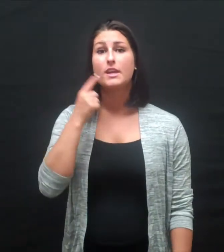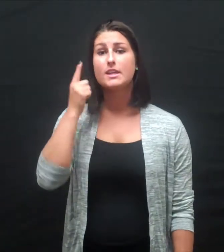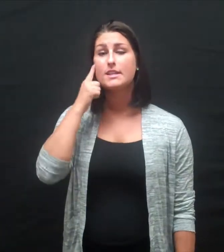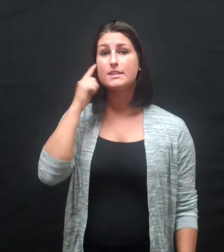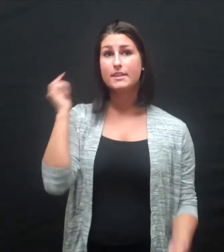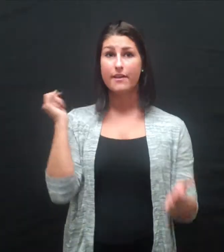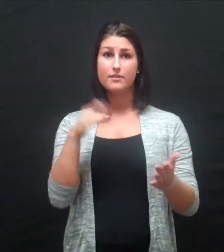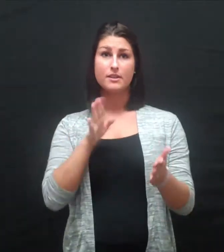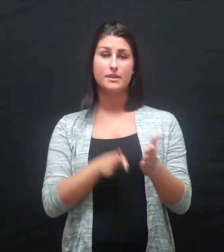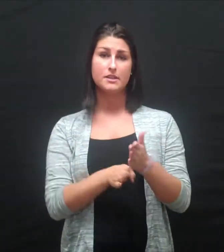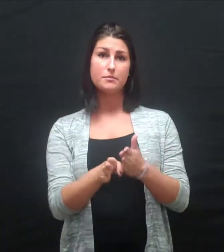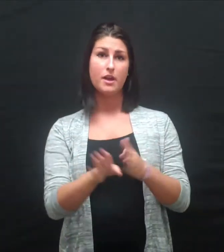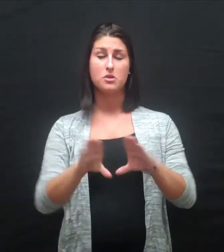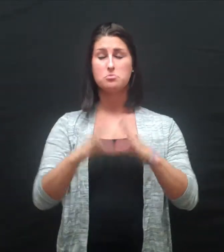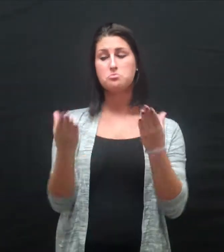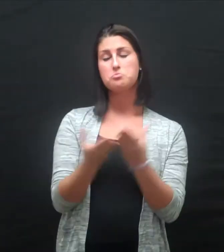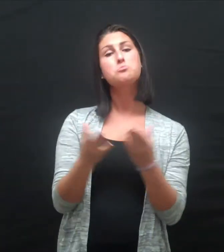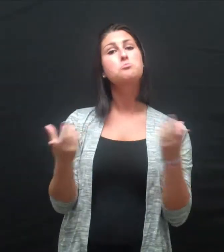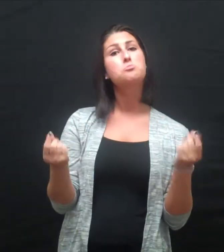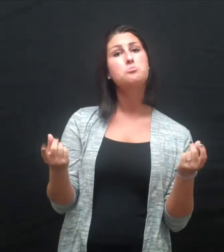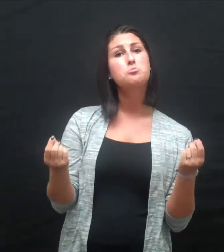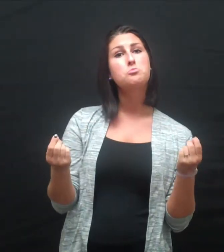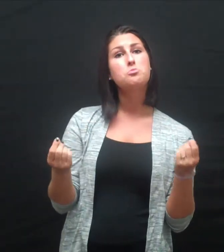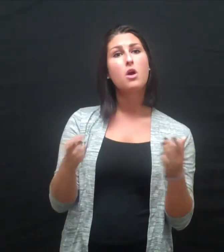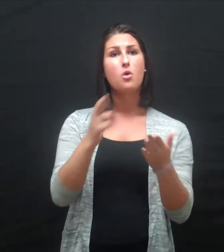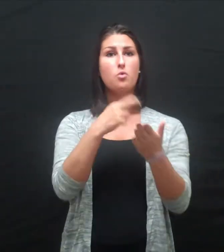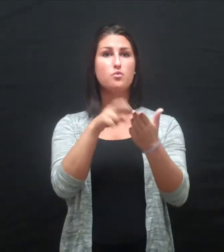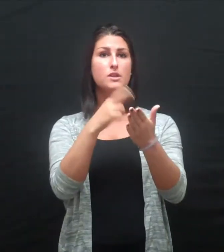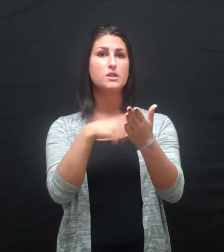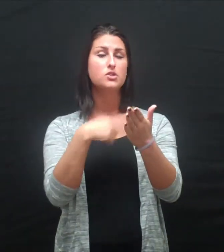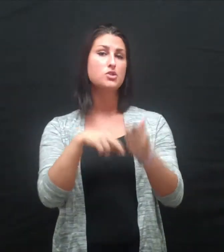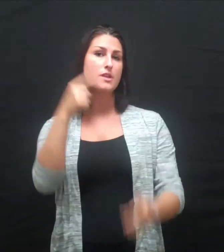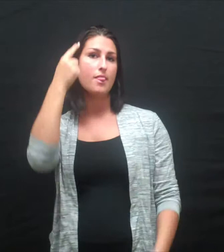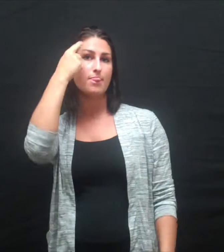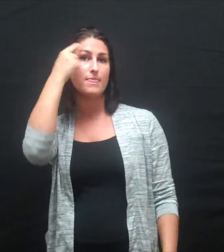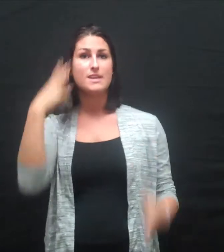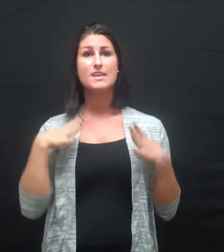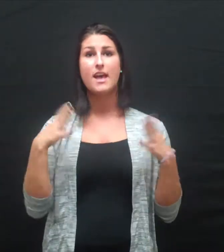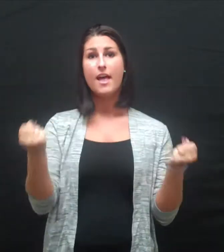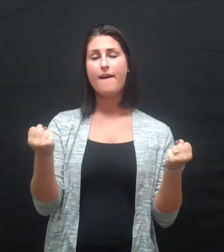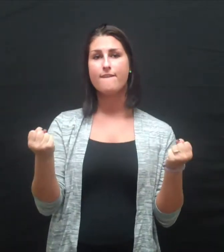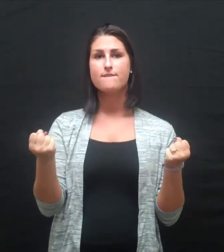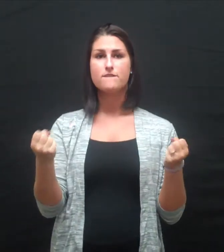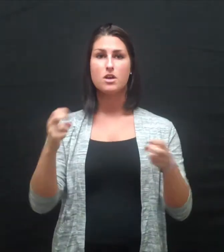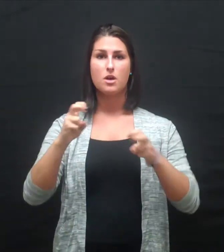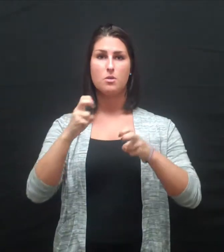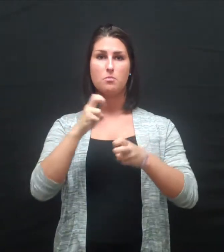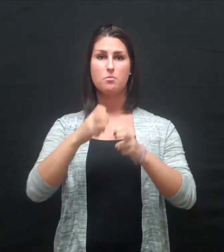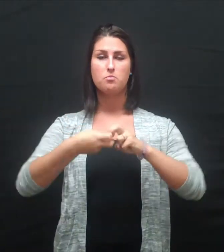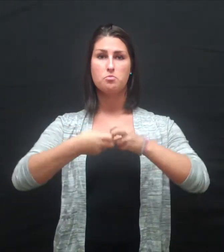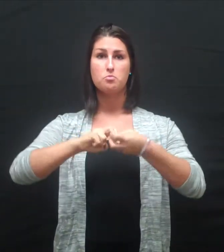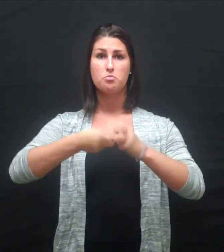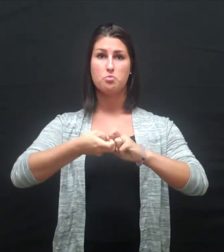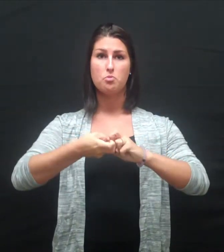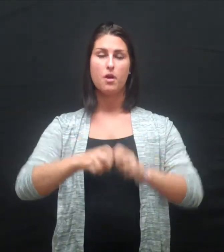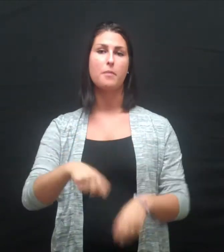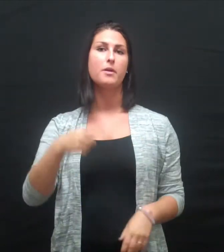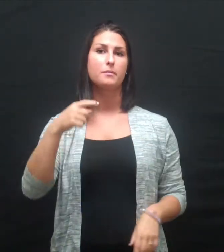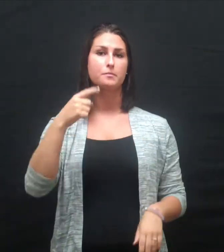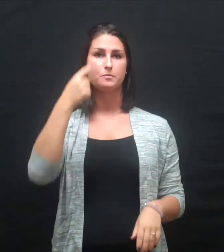As a Deaf Studies minor, I have conducted research on the mental health issues that the